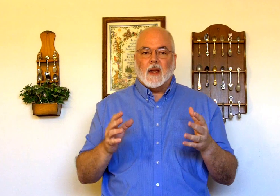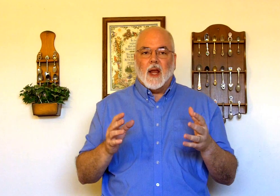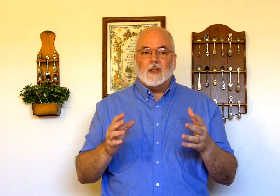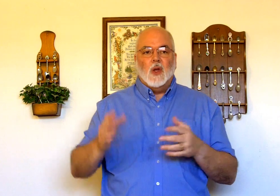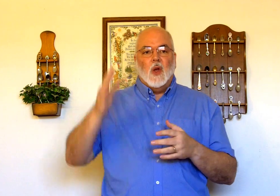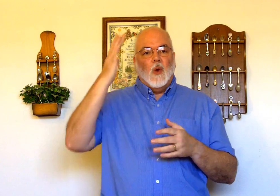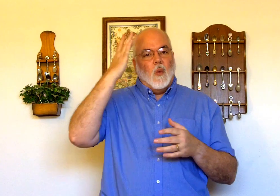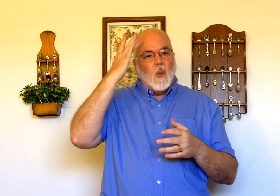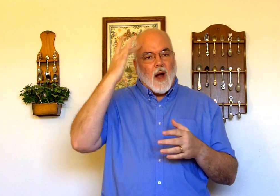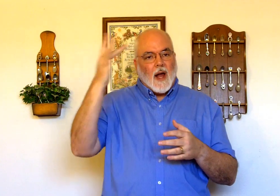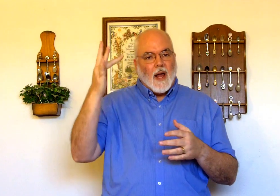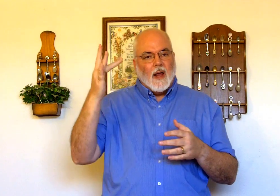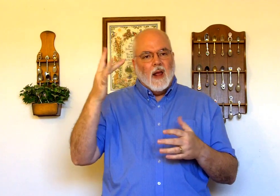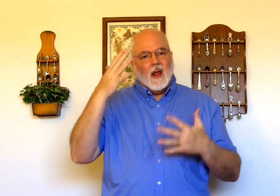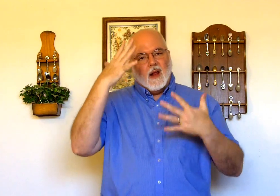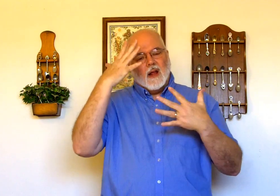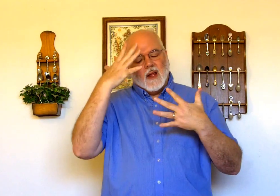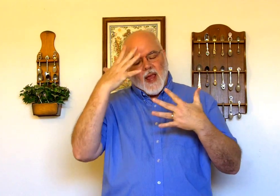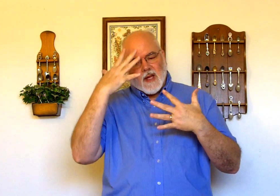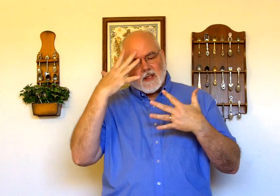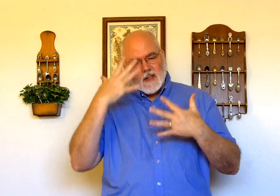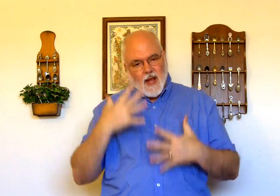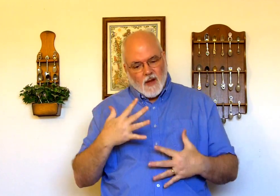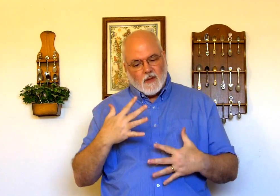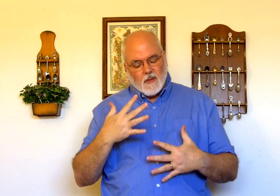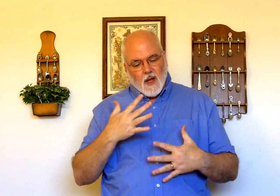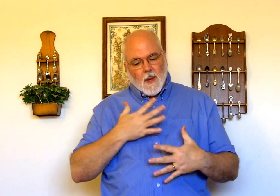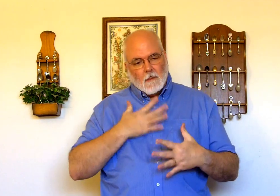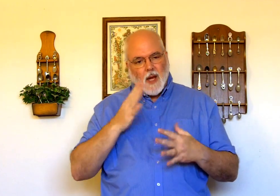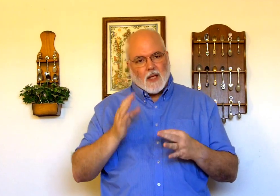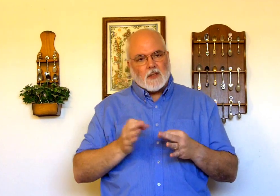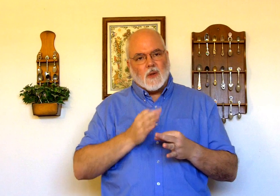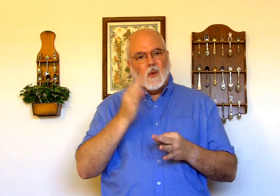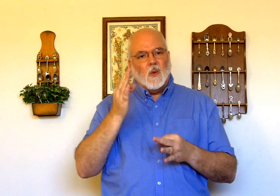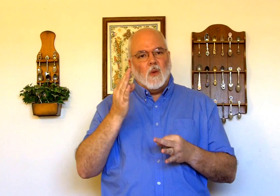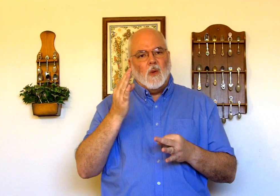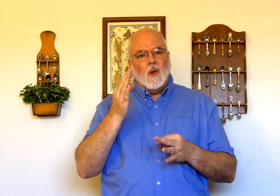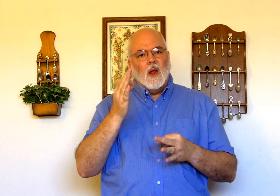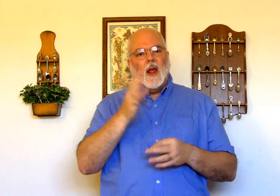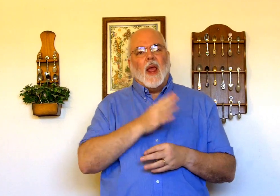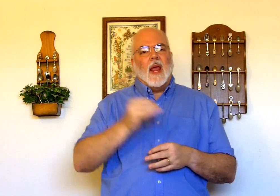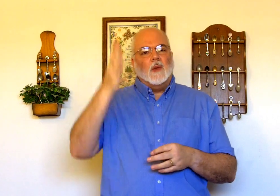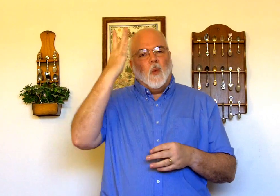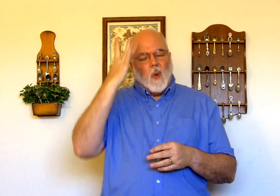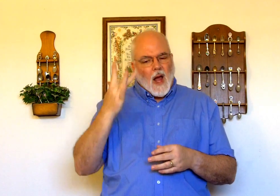as why cast down my soul and why